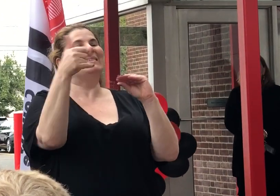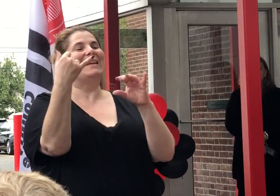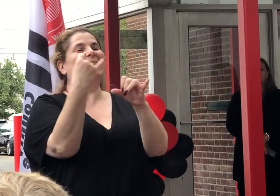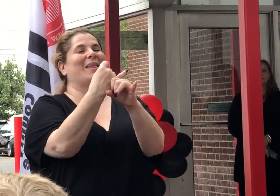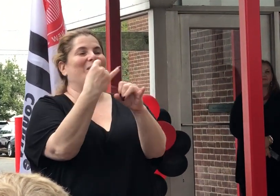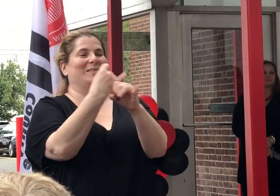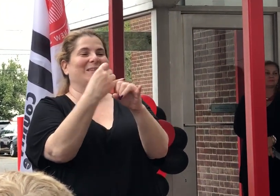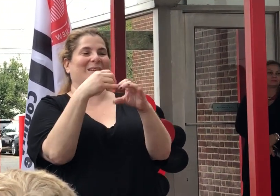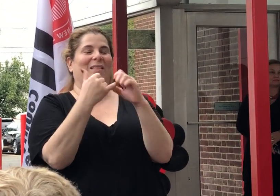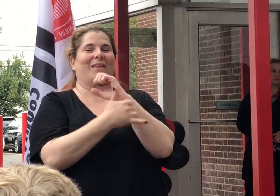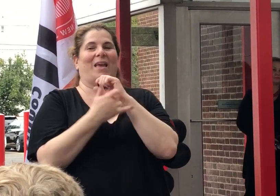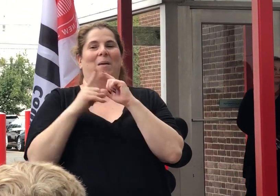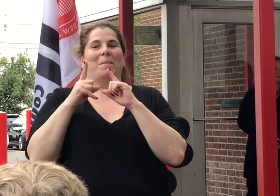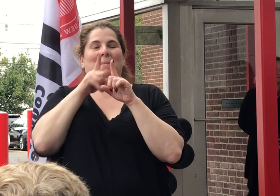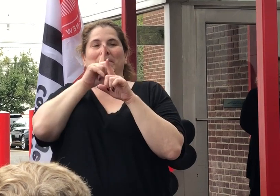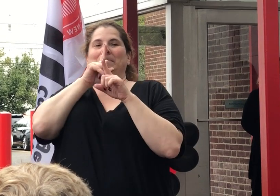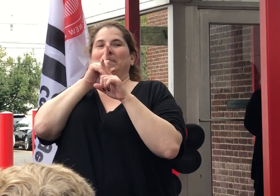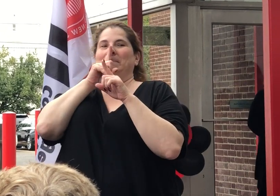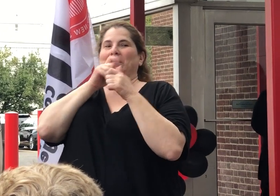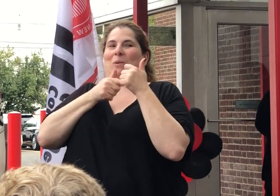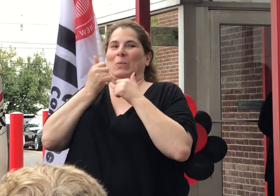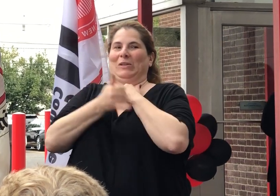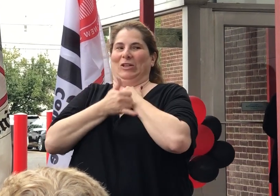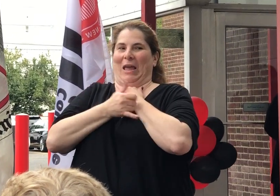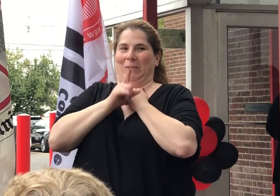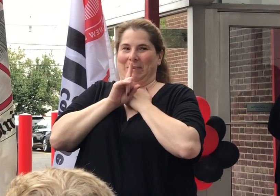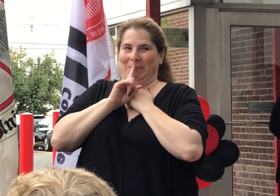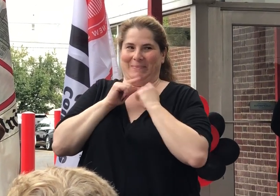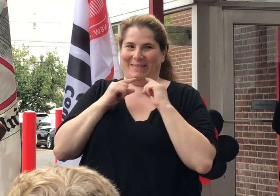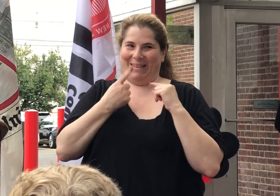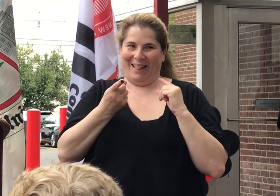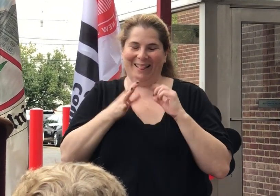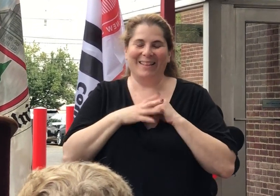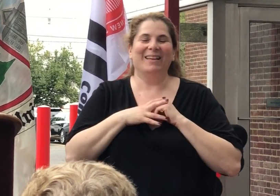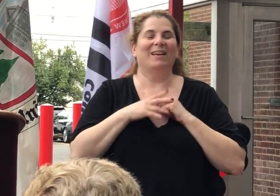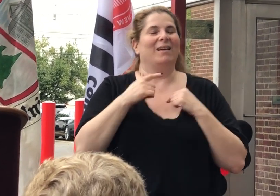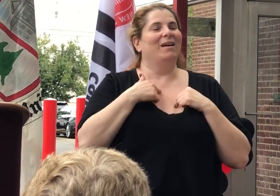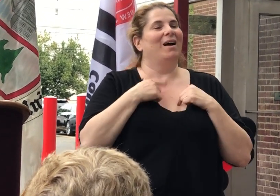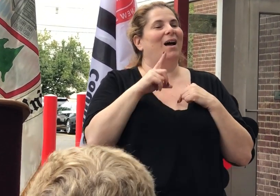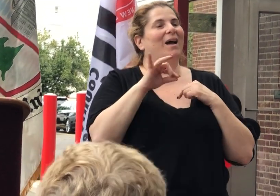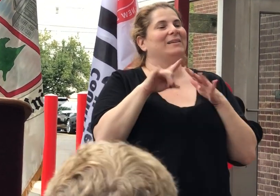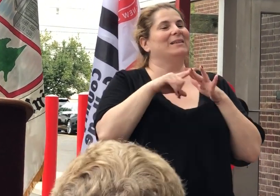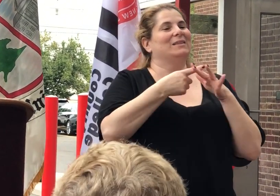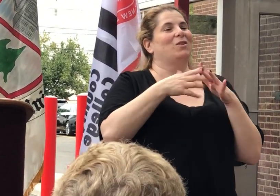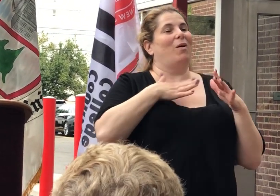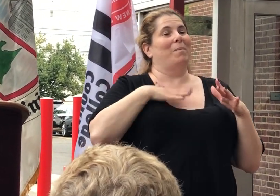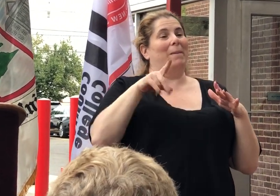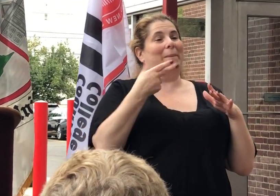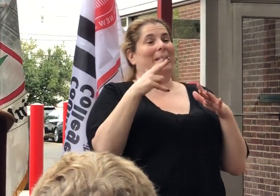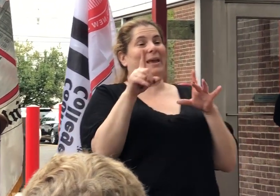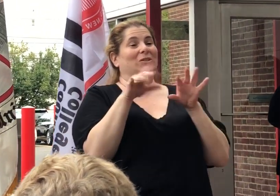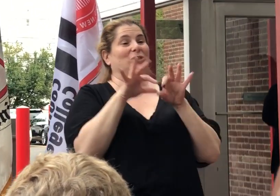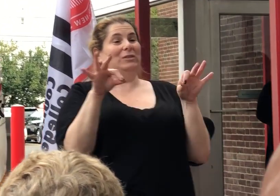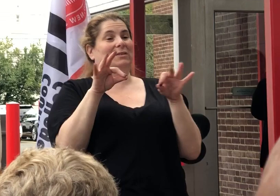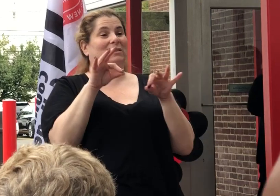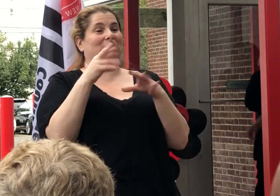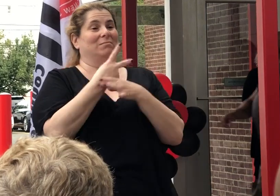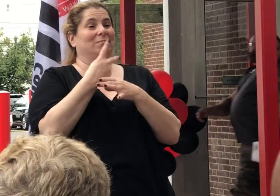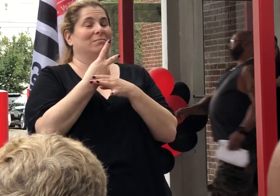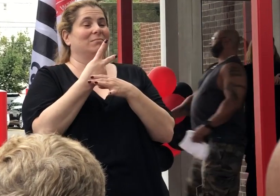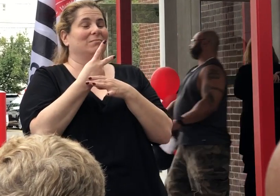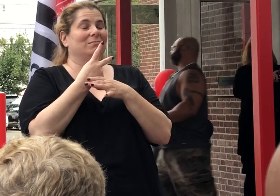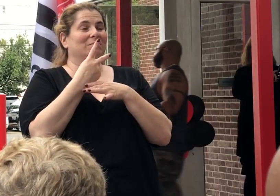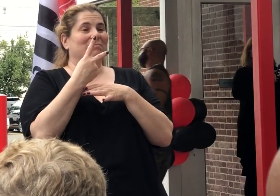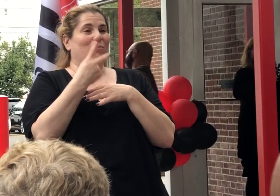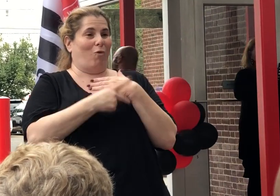Like Linda, I won't mention the county, but I got my start when I was in my doctoral program to become an